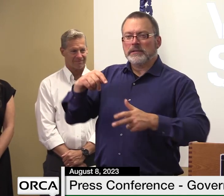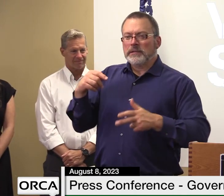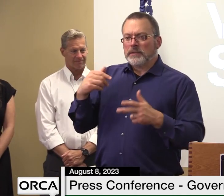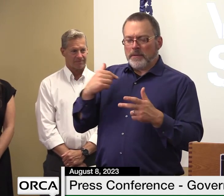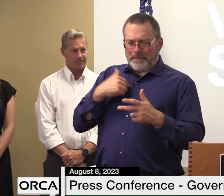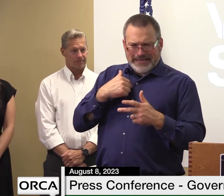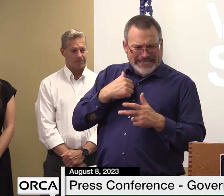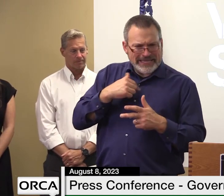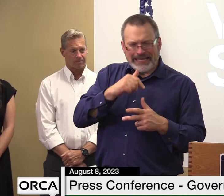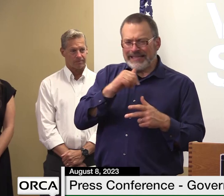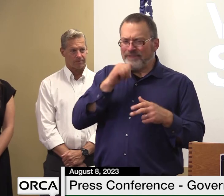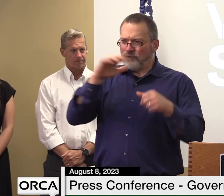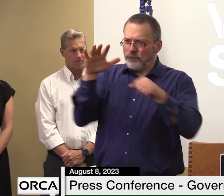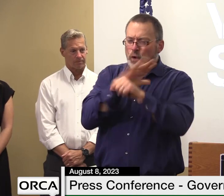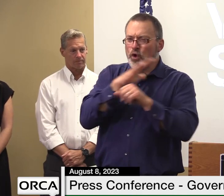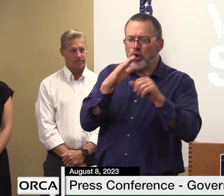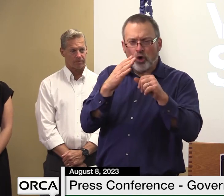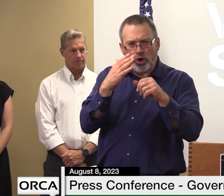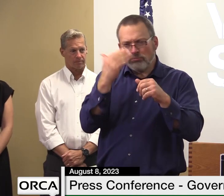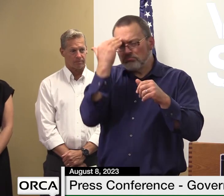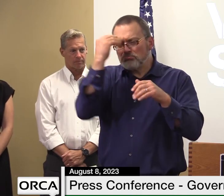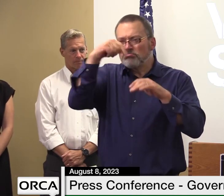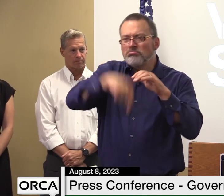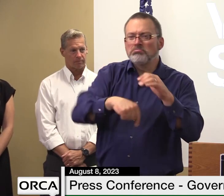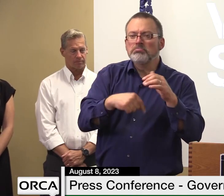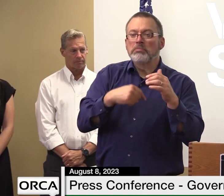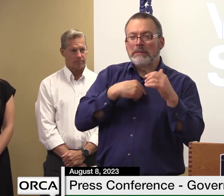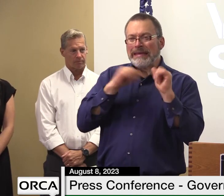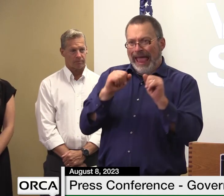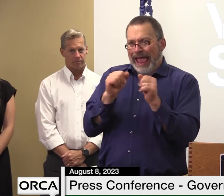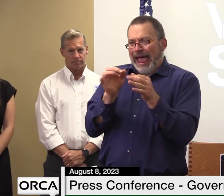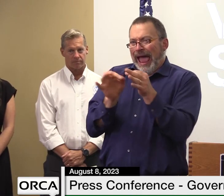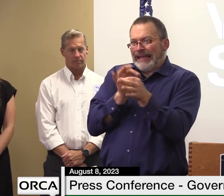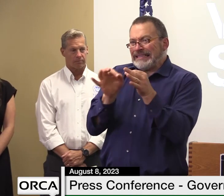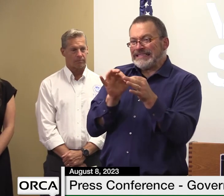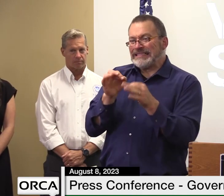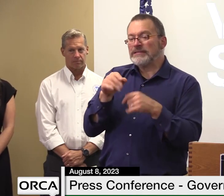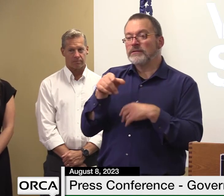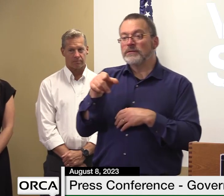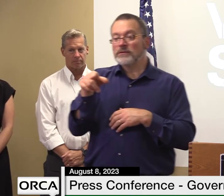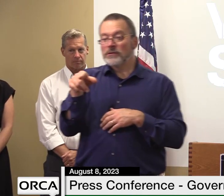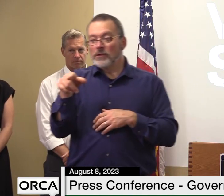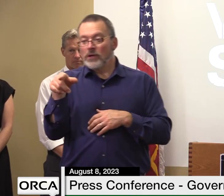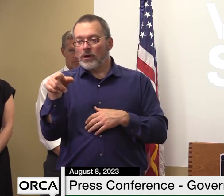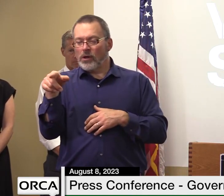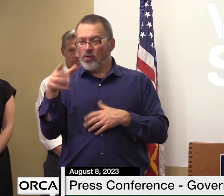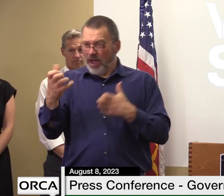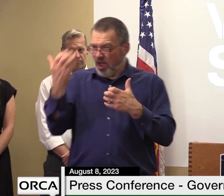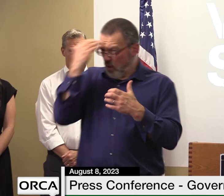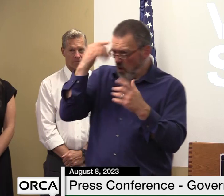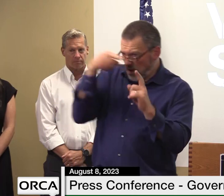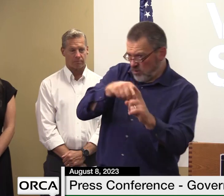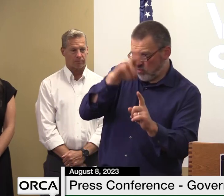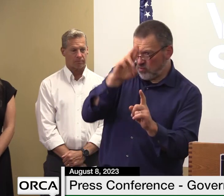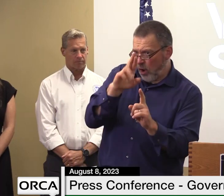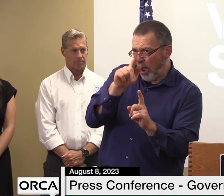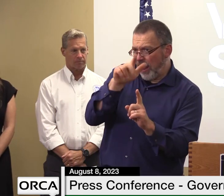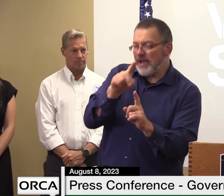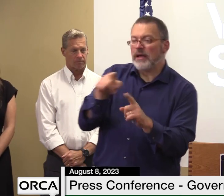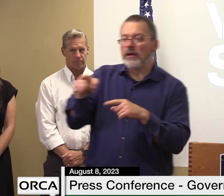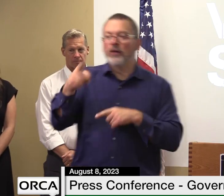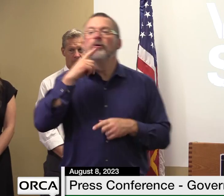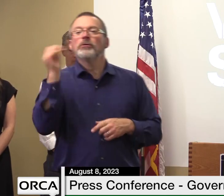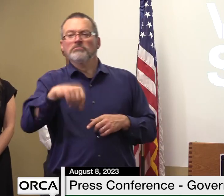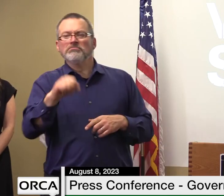point so you want specifically to know what the activity was in rutland versus middlebury yeah sure happy to do